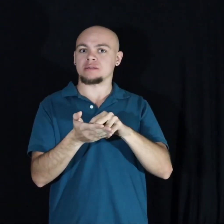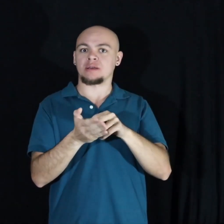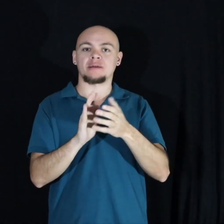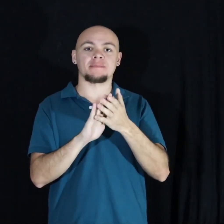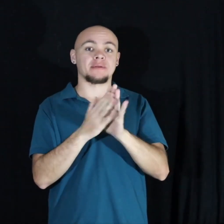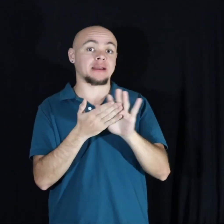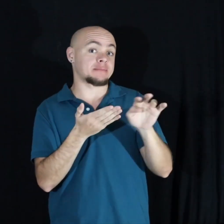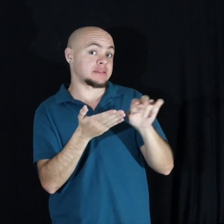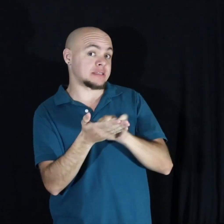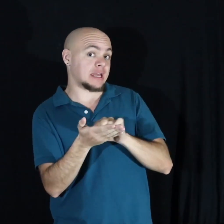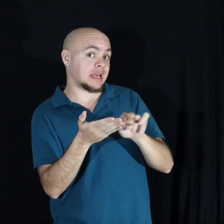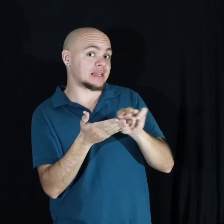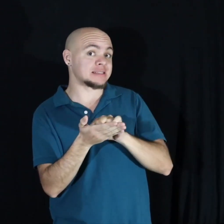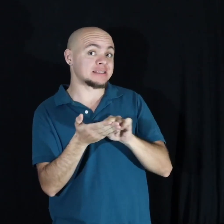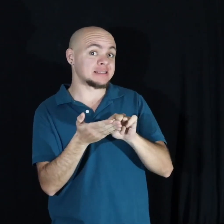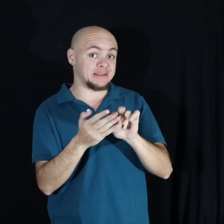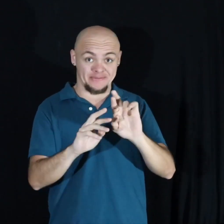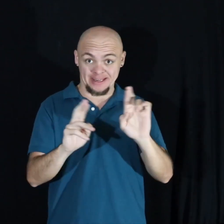Some salsa, anyone?